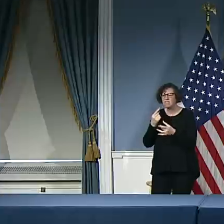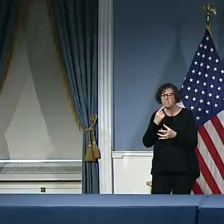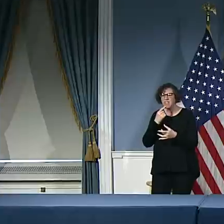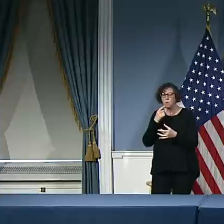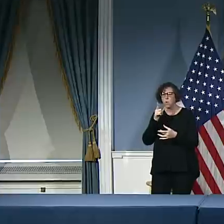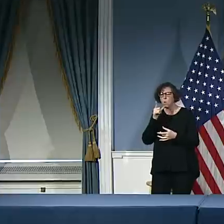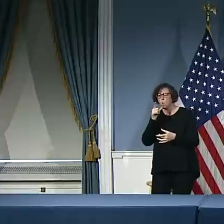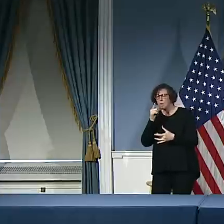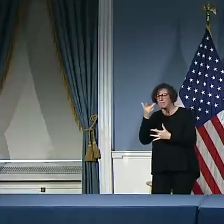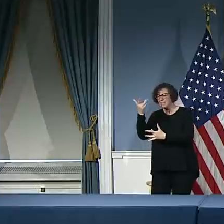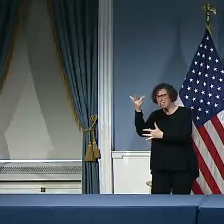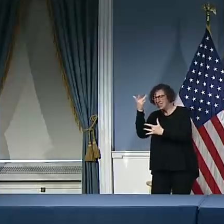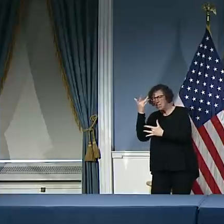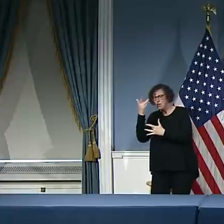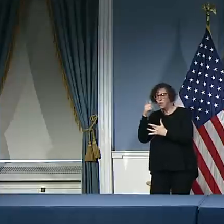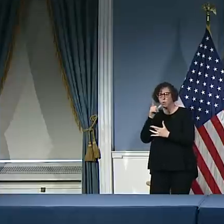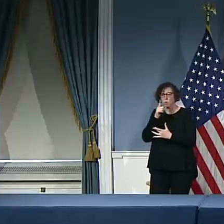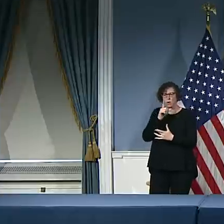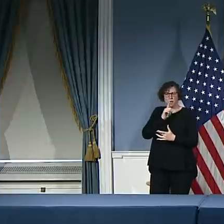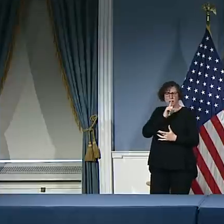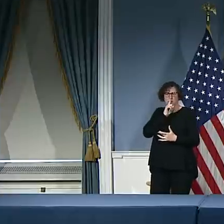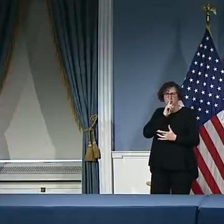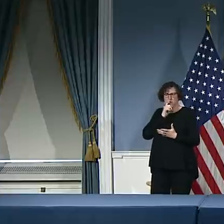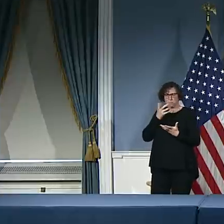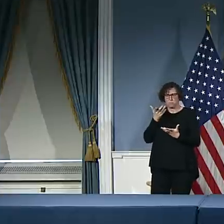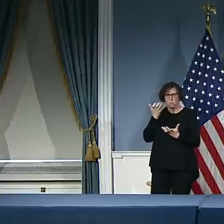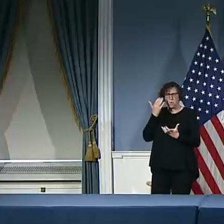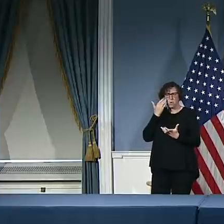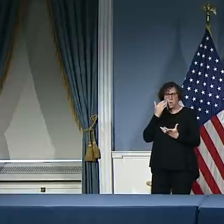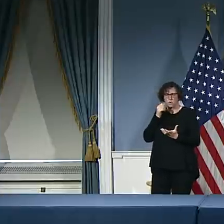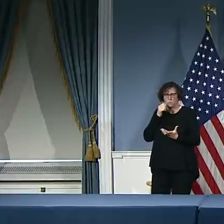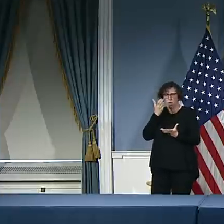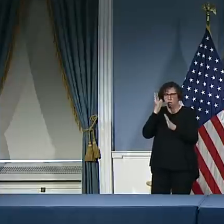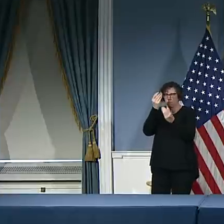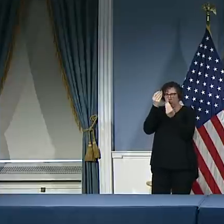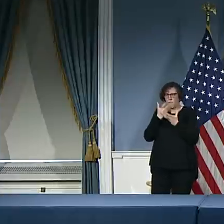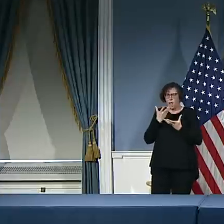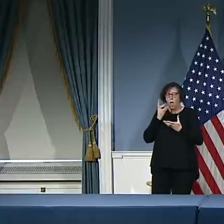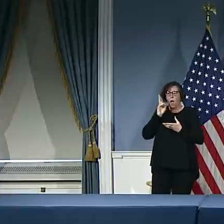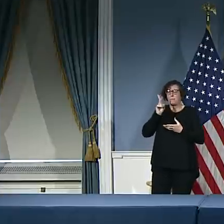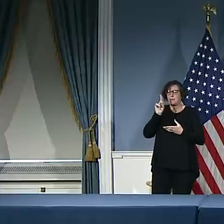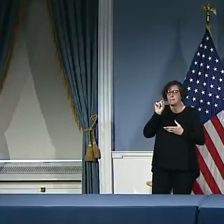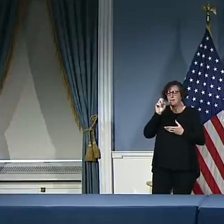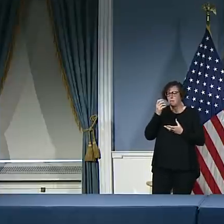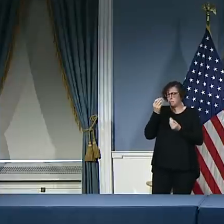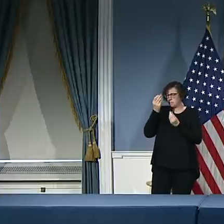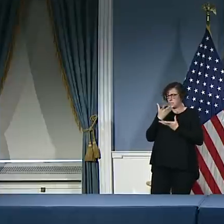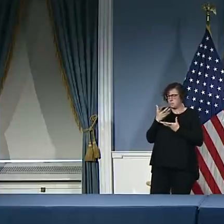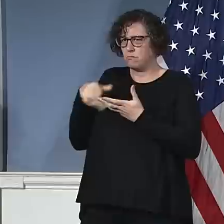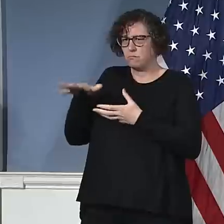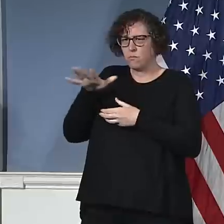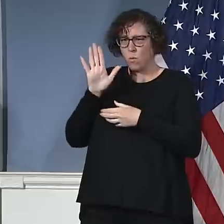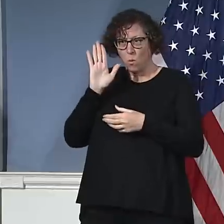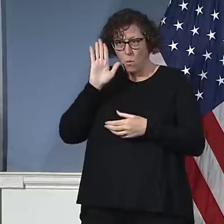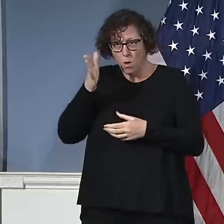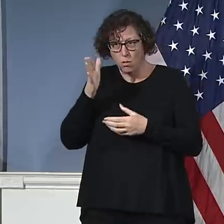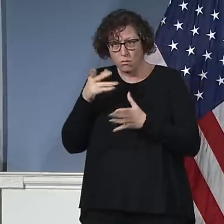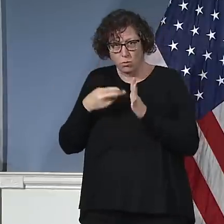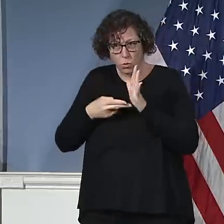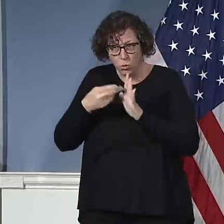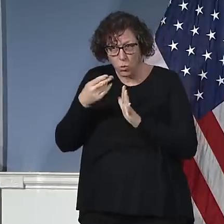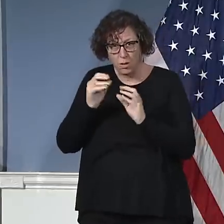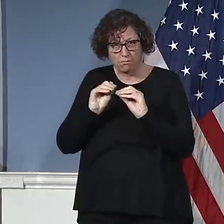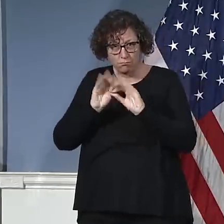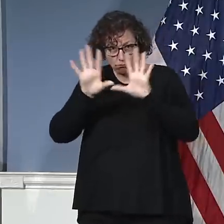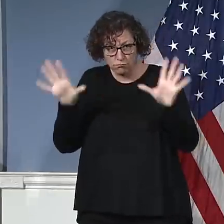proper measures to distance themselves. Would be willing to be more transparent there? I want to just be careful. I'm